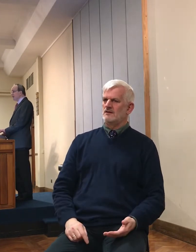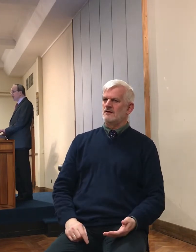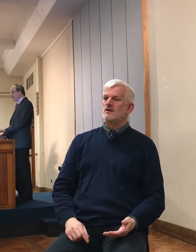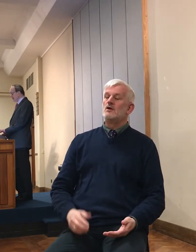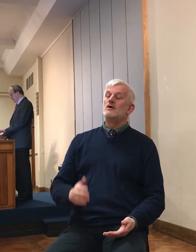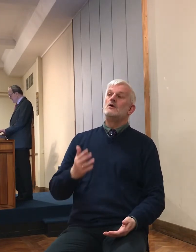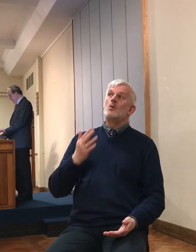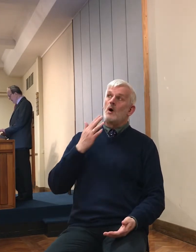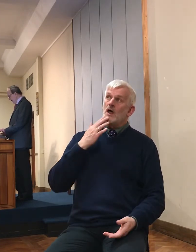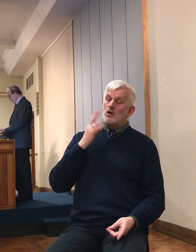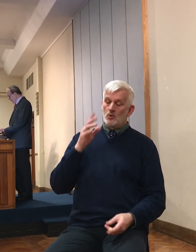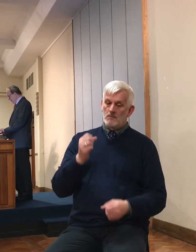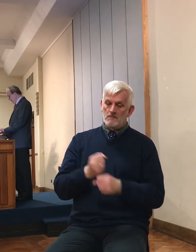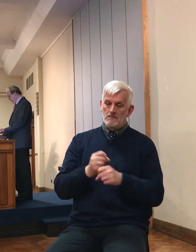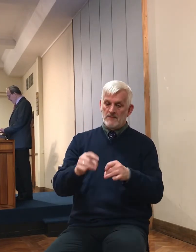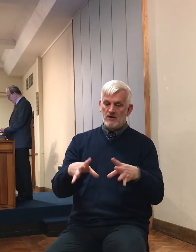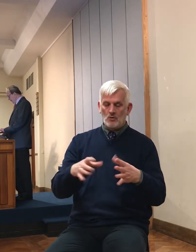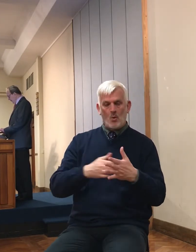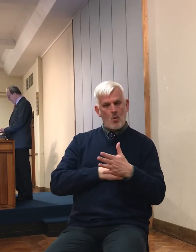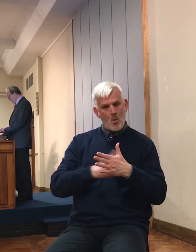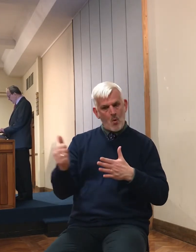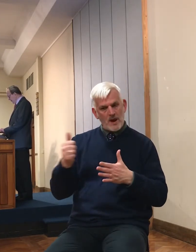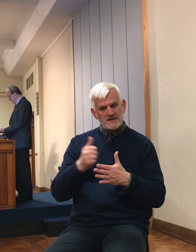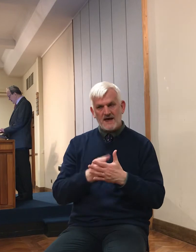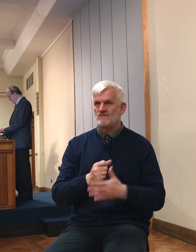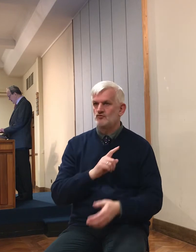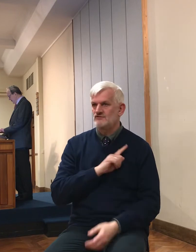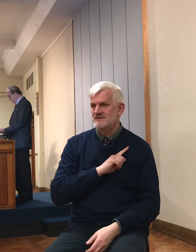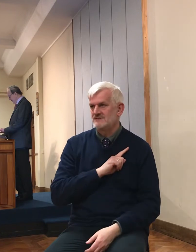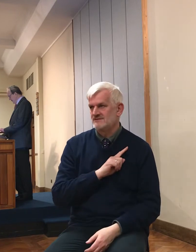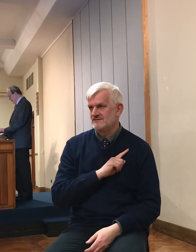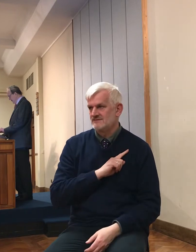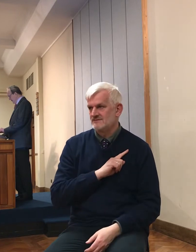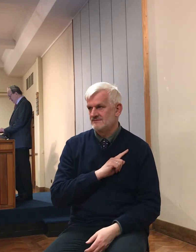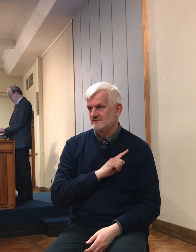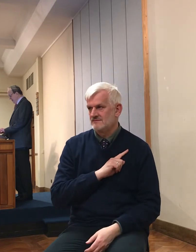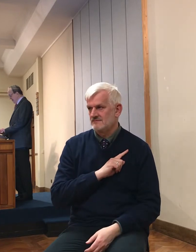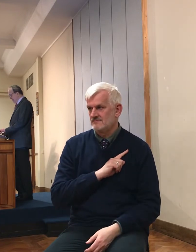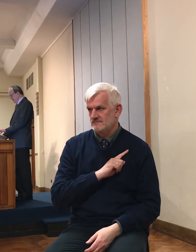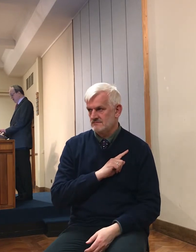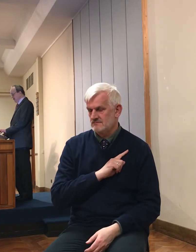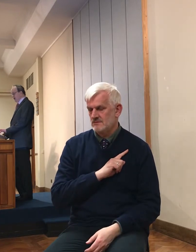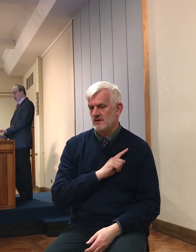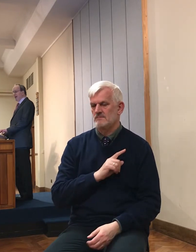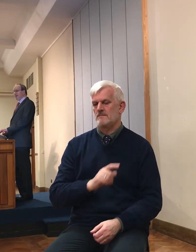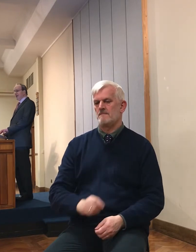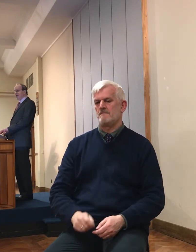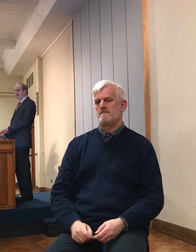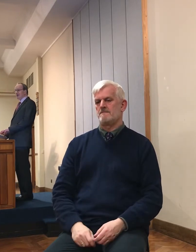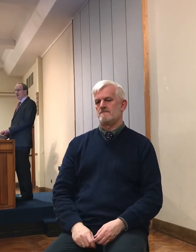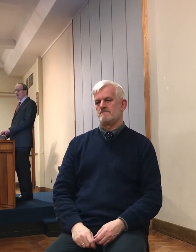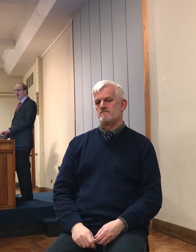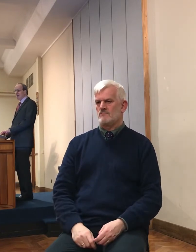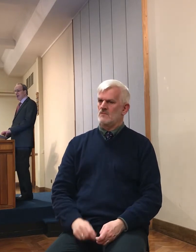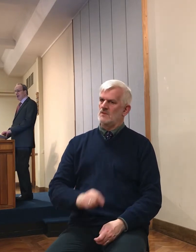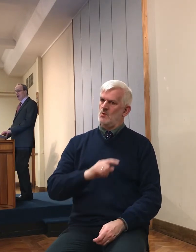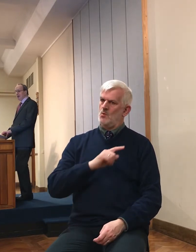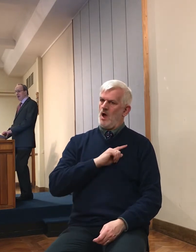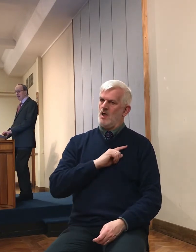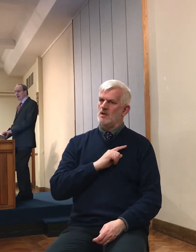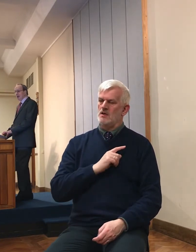significance, and the significance is this, that it is to attest,